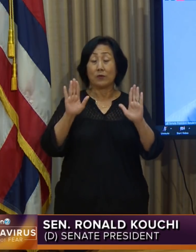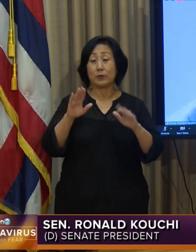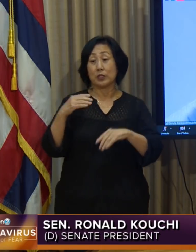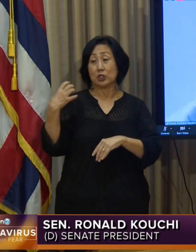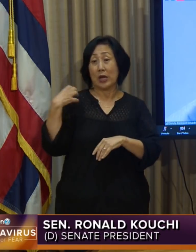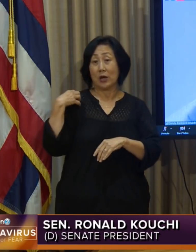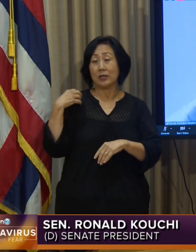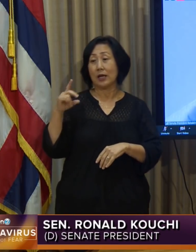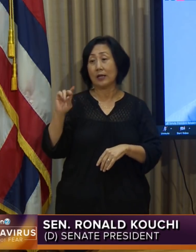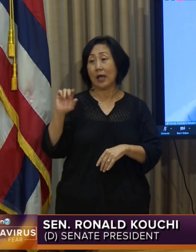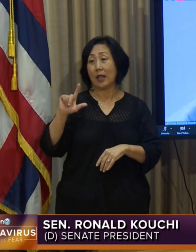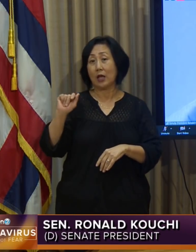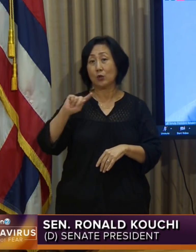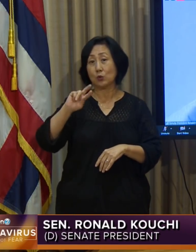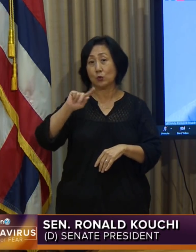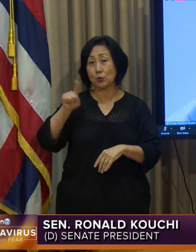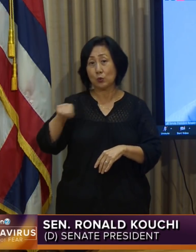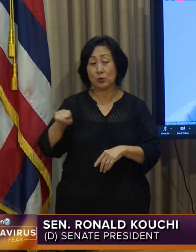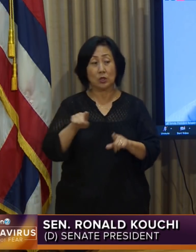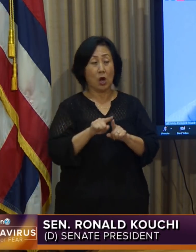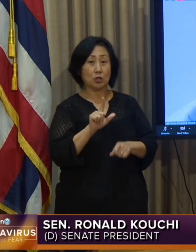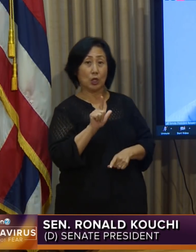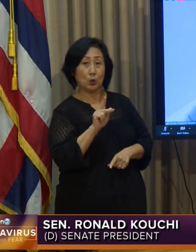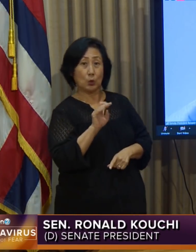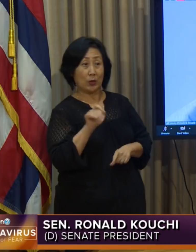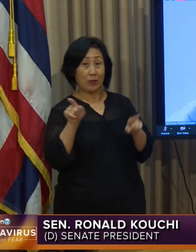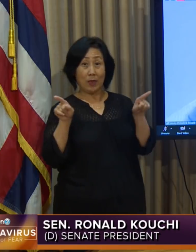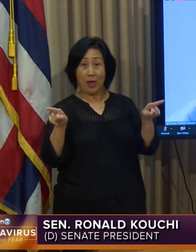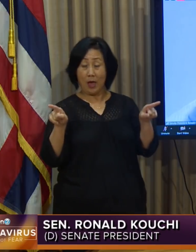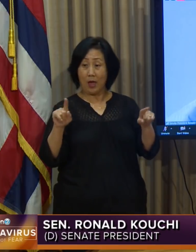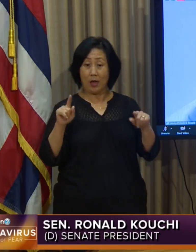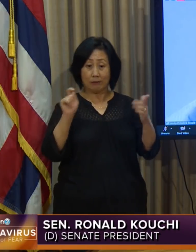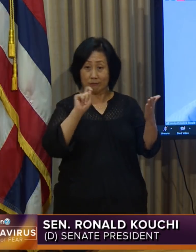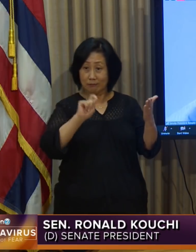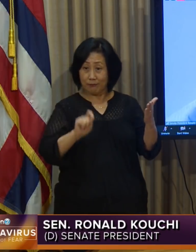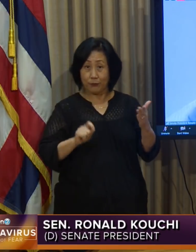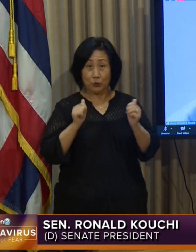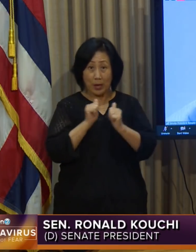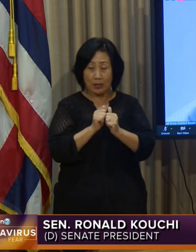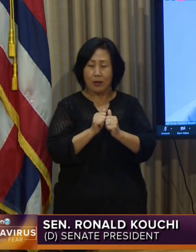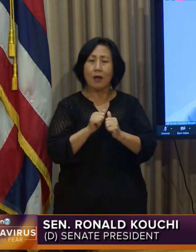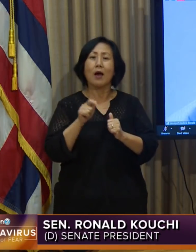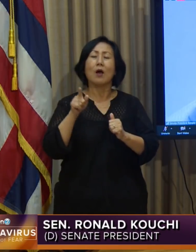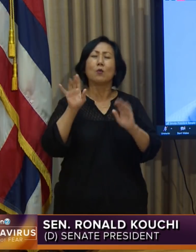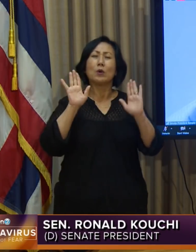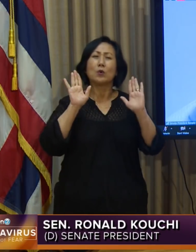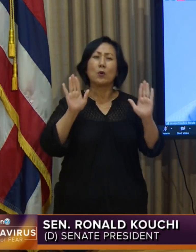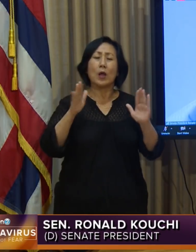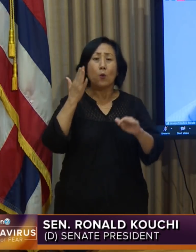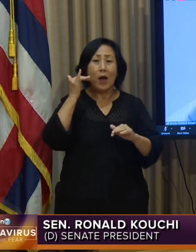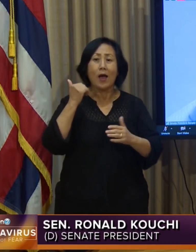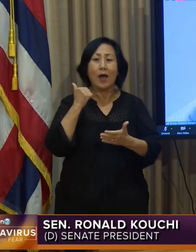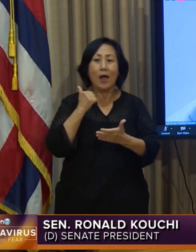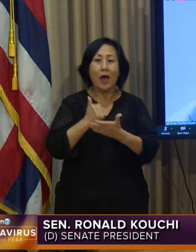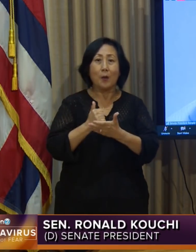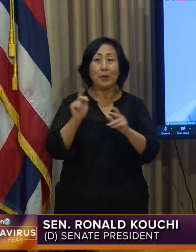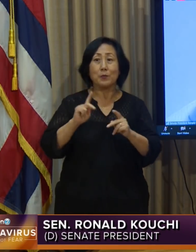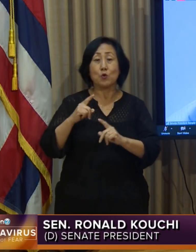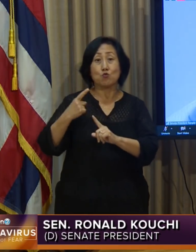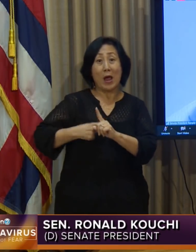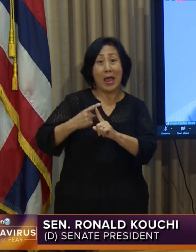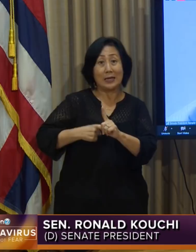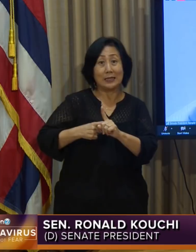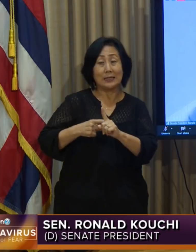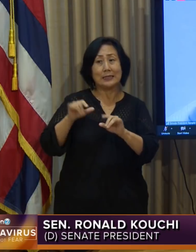together is strategies to help tenants to make sure that they can stay in their housing while at the same